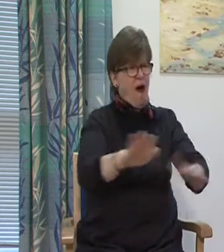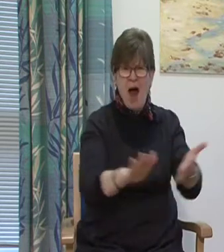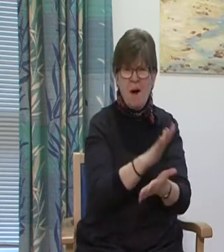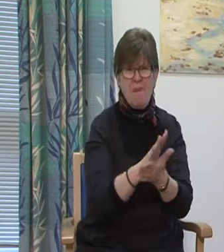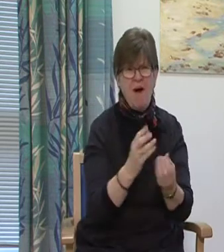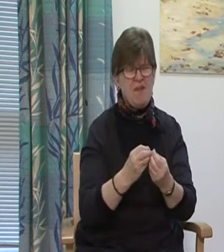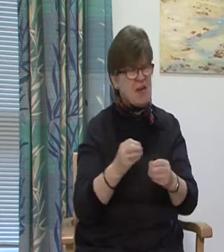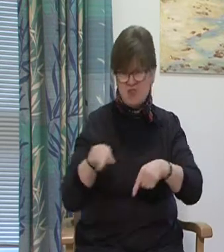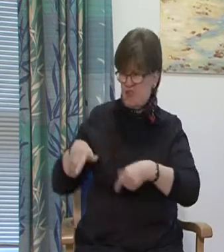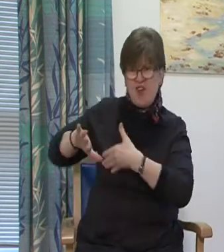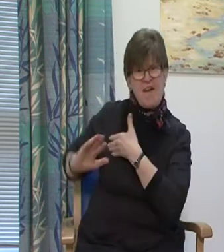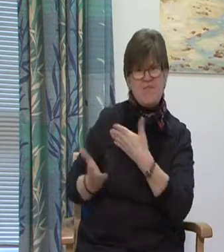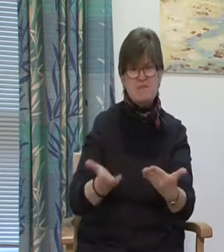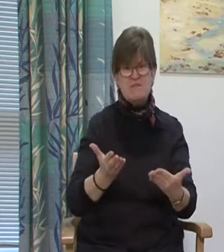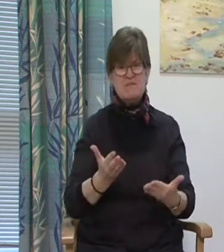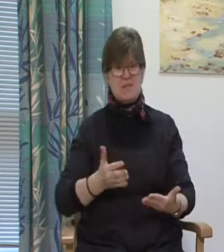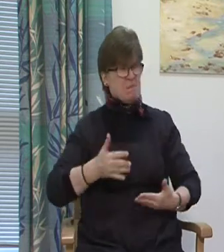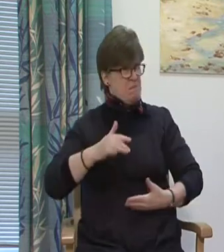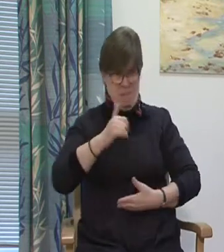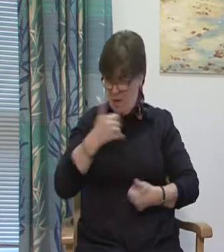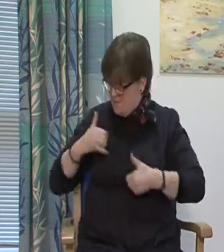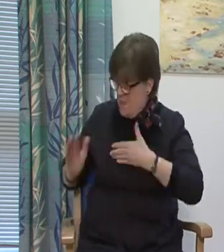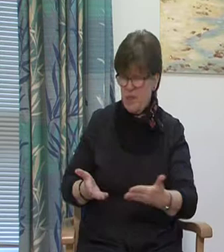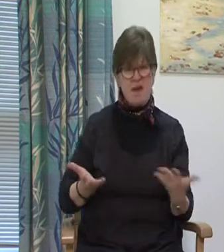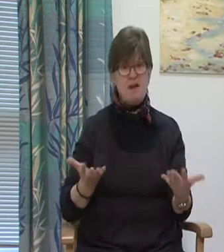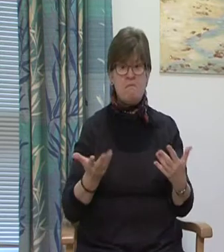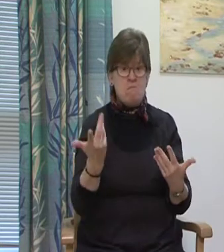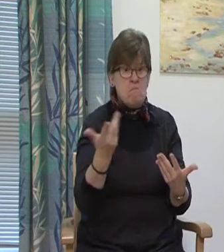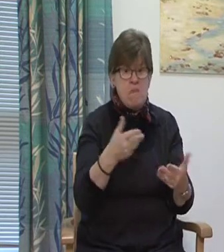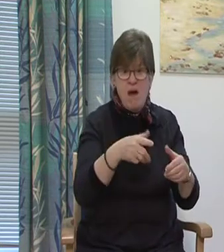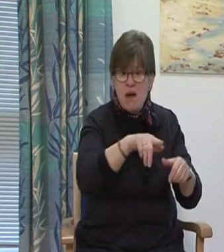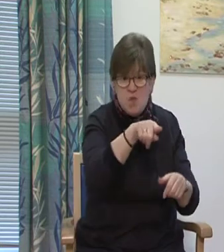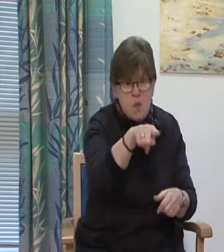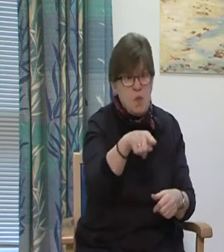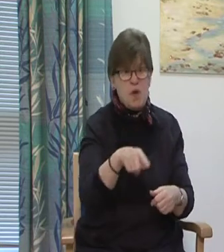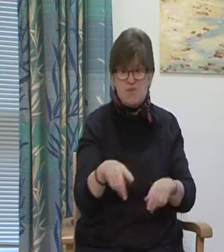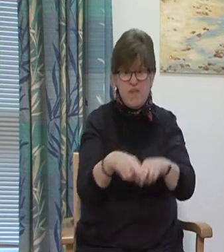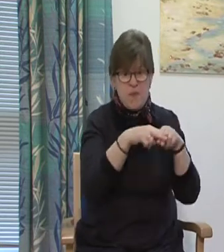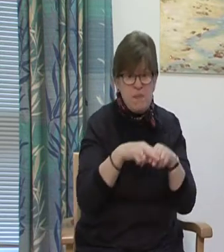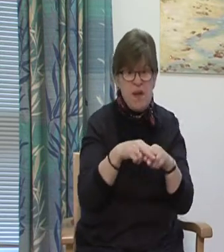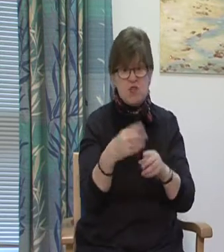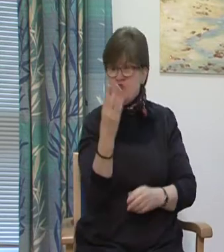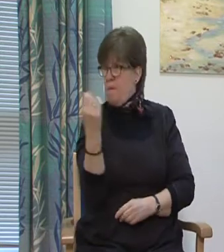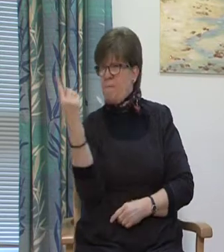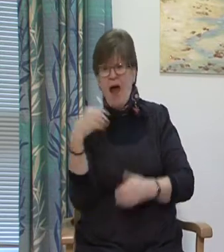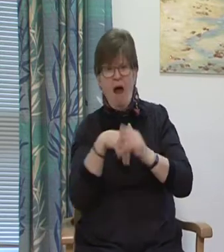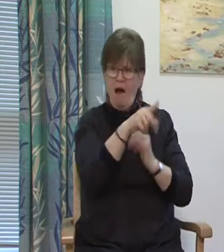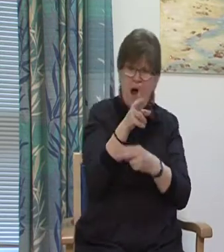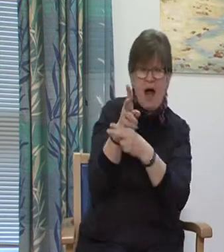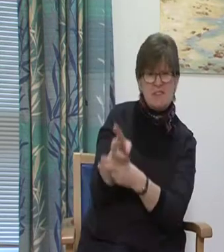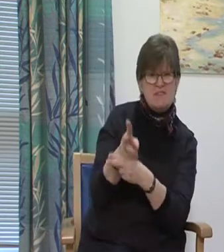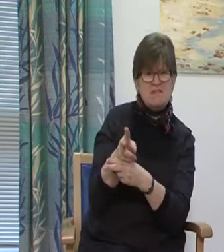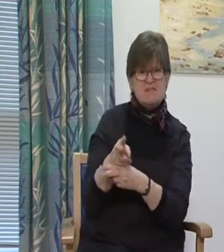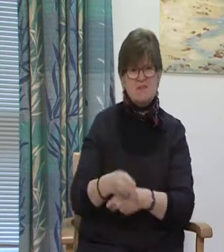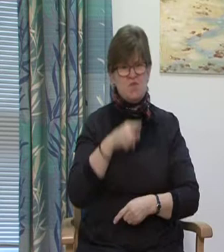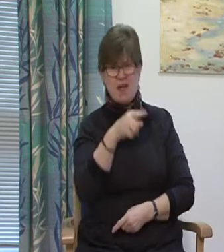someone in your care. You can also tell us if you are unhappy if we have not provided a service that you think we